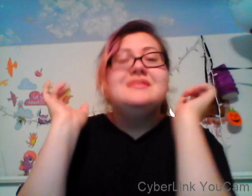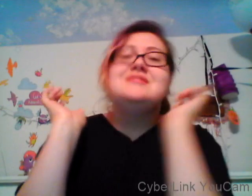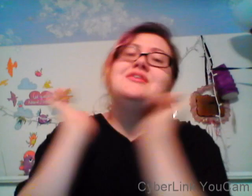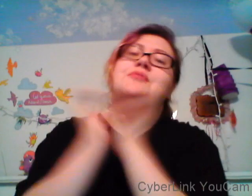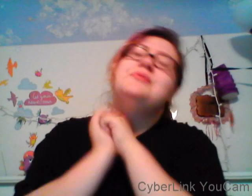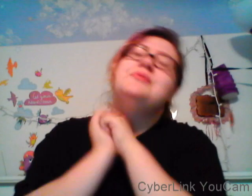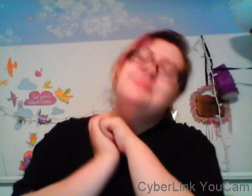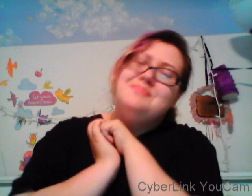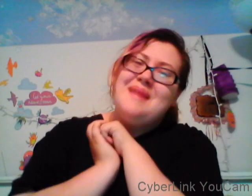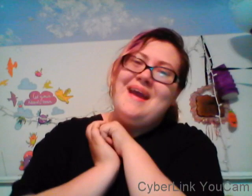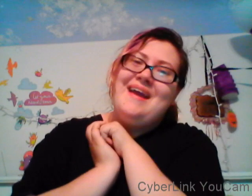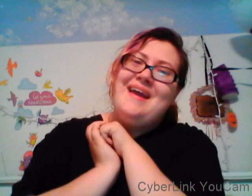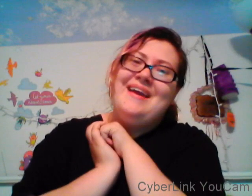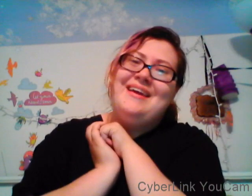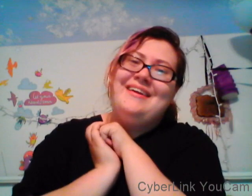got me this.